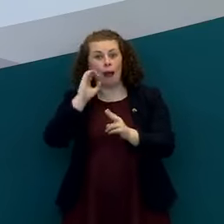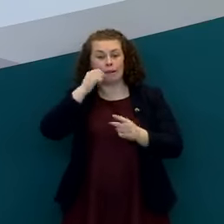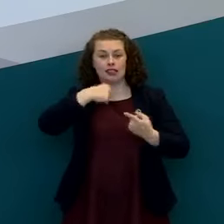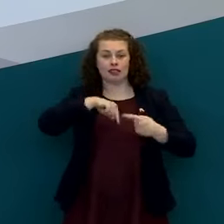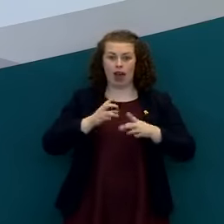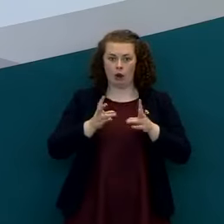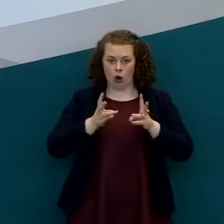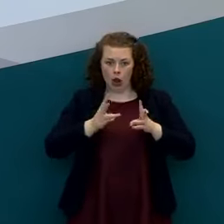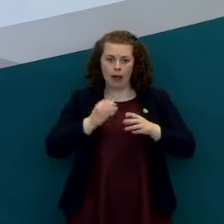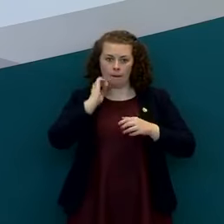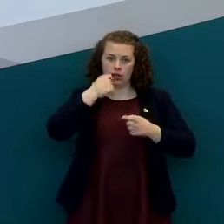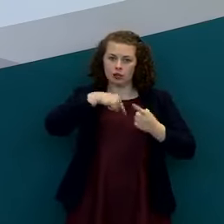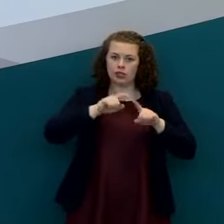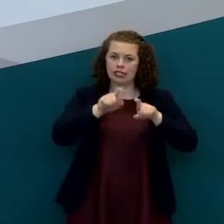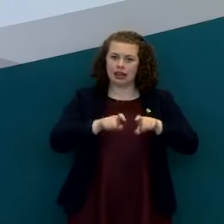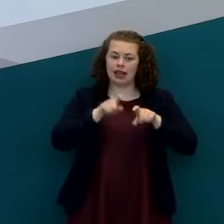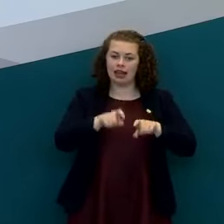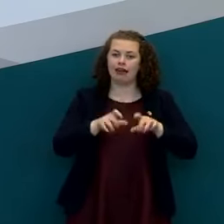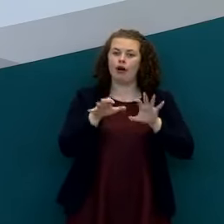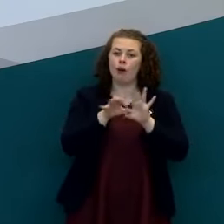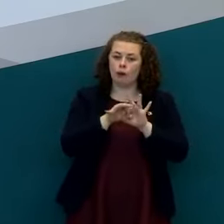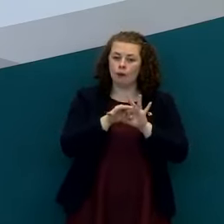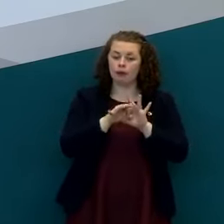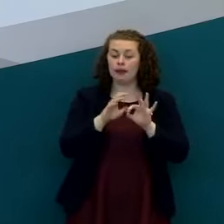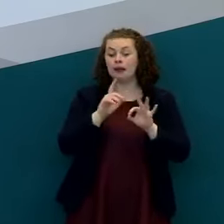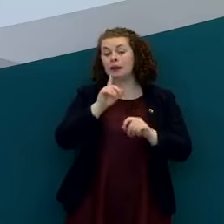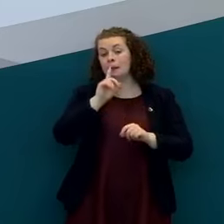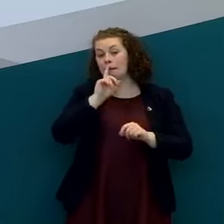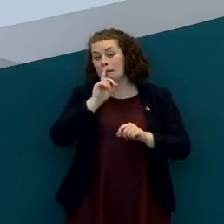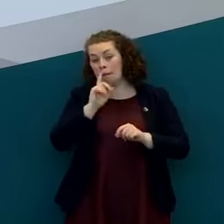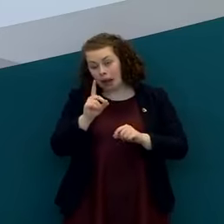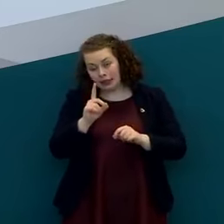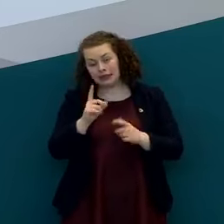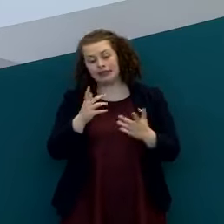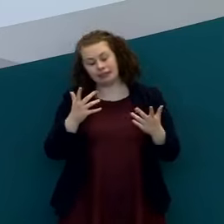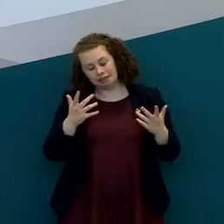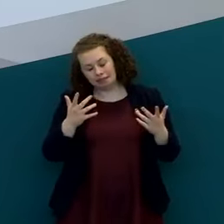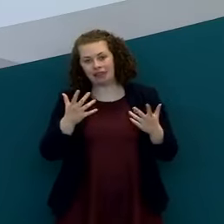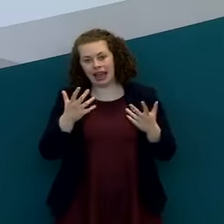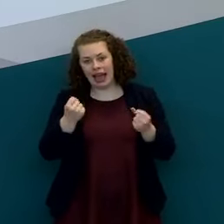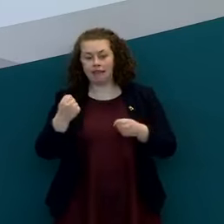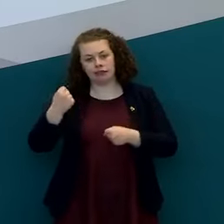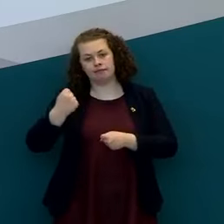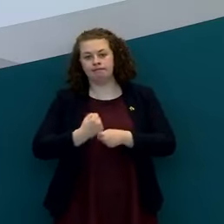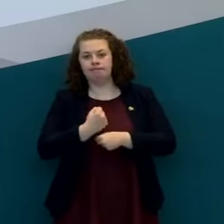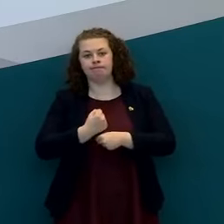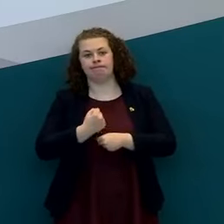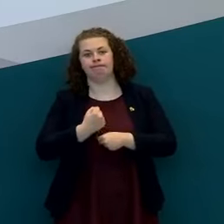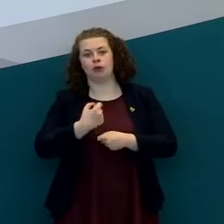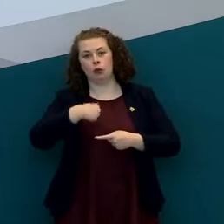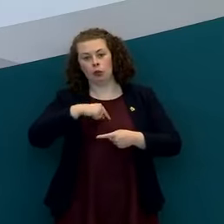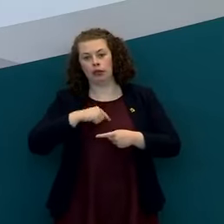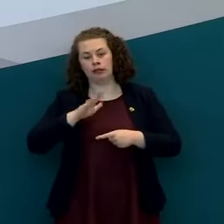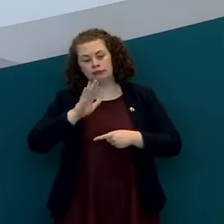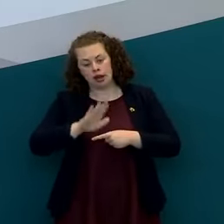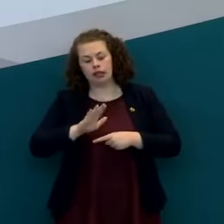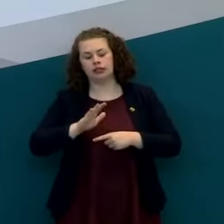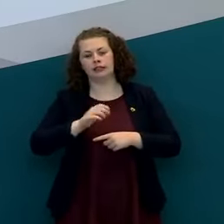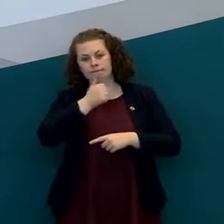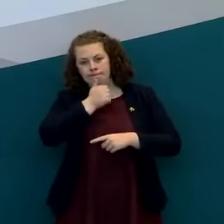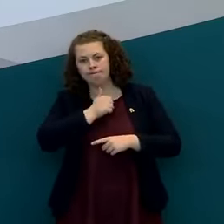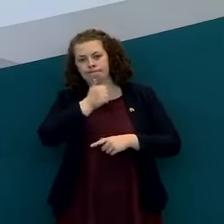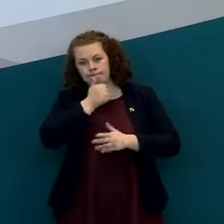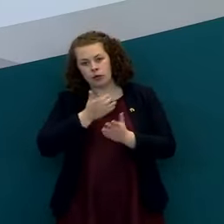consequence of this but it's come at a significant cost in terms of the impact that we've had to endure as a society